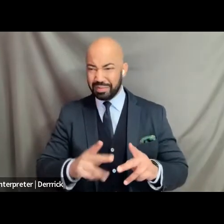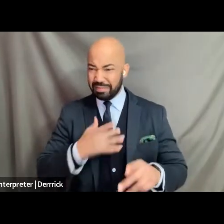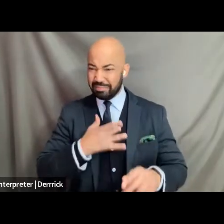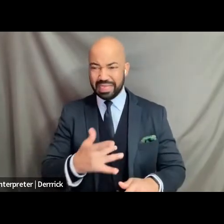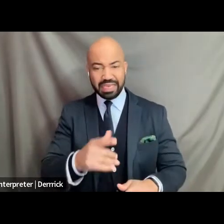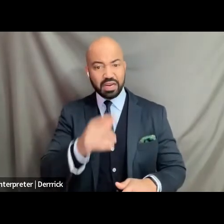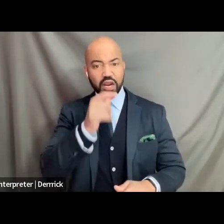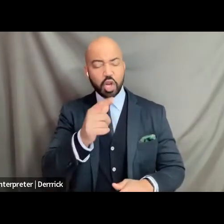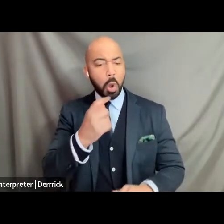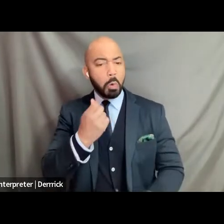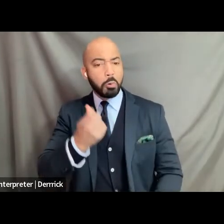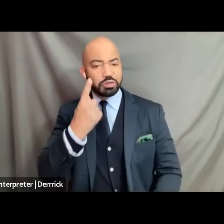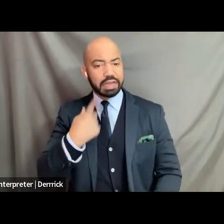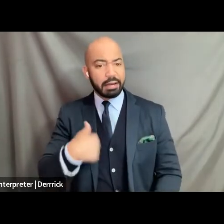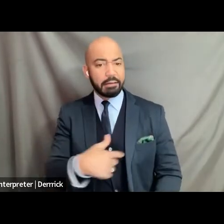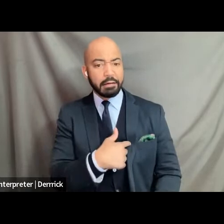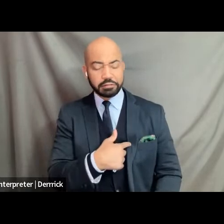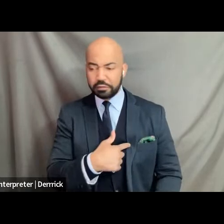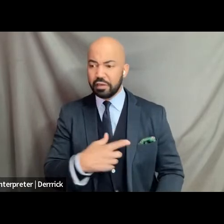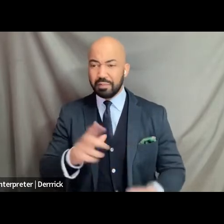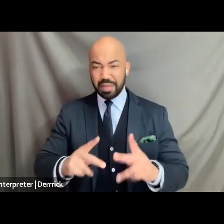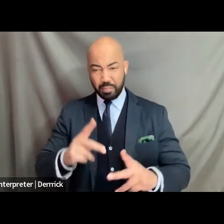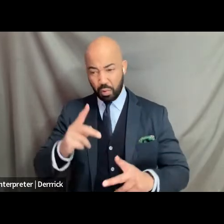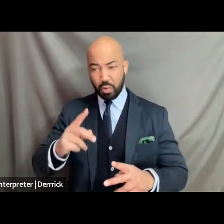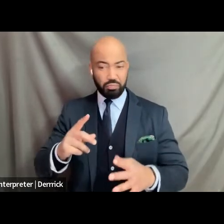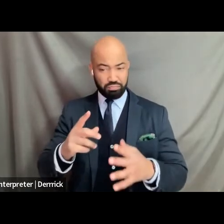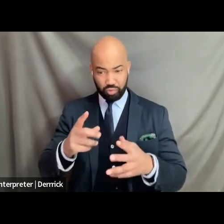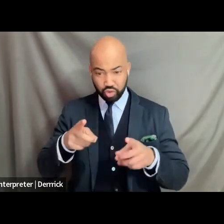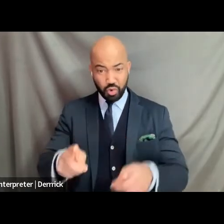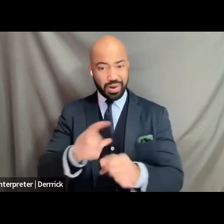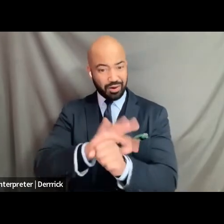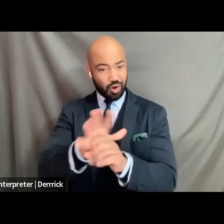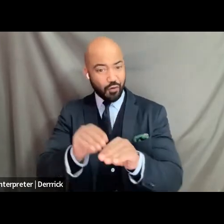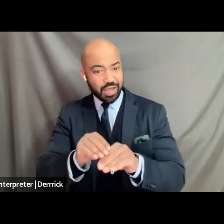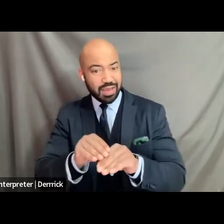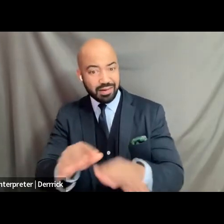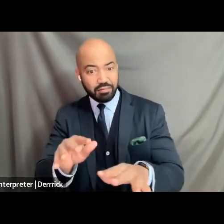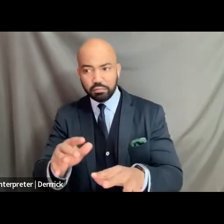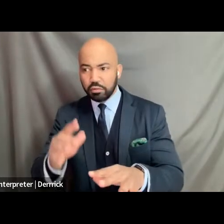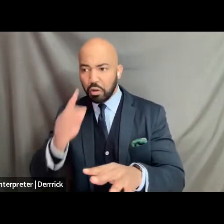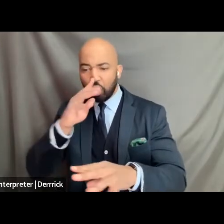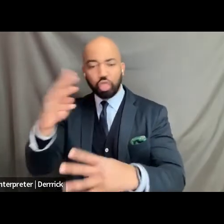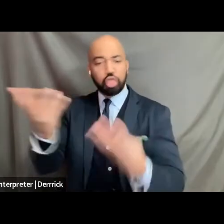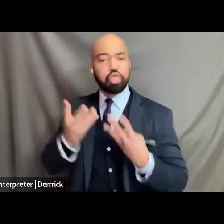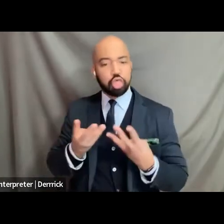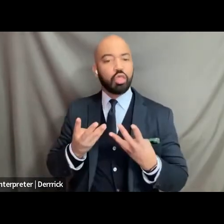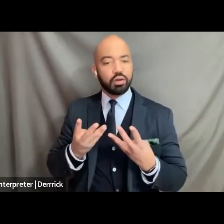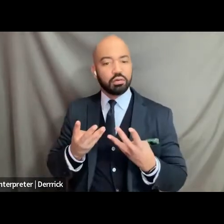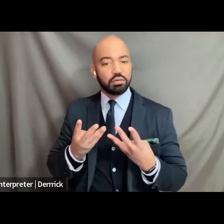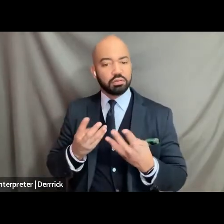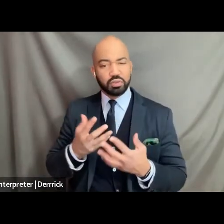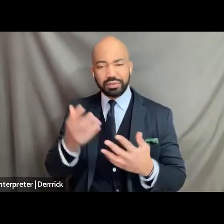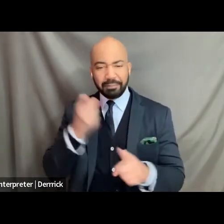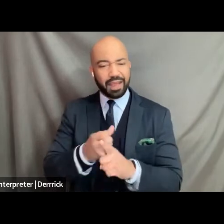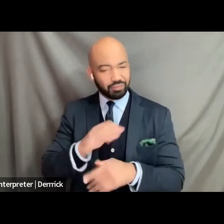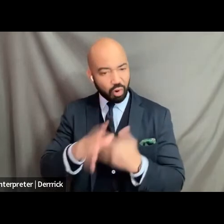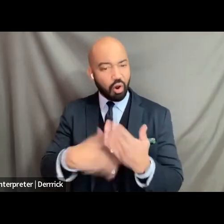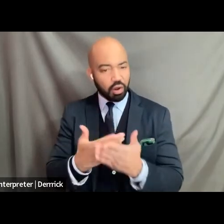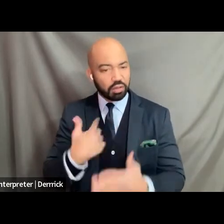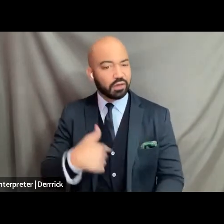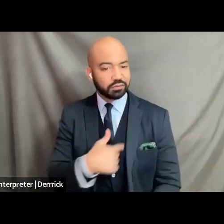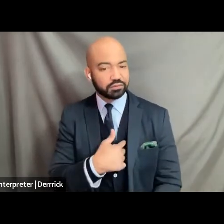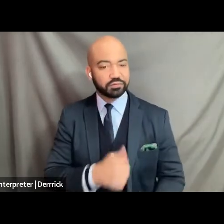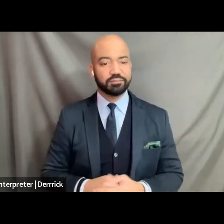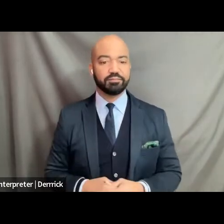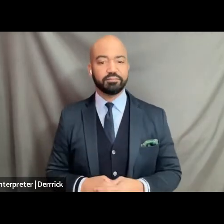which has been a mass disabling event that has impacted all of us so from a design justice standpoint having someone in